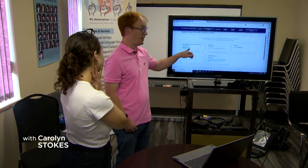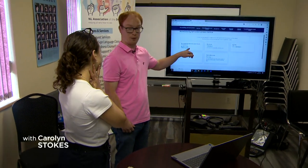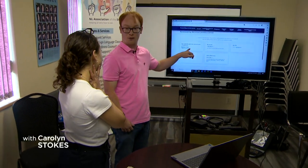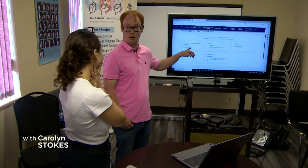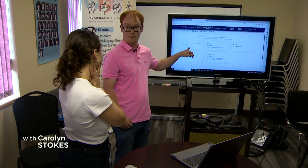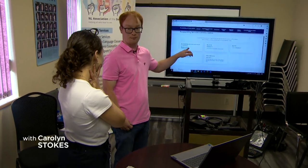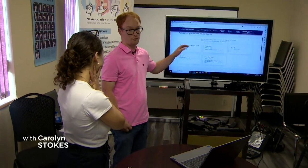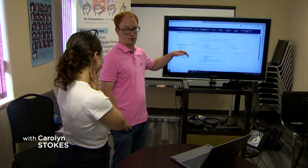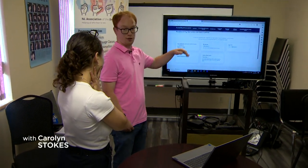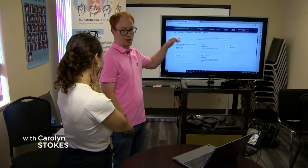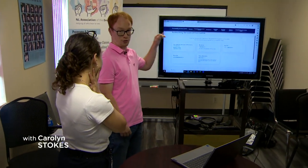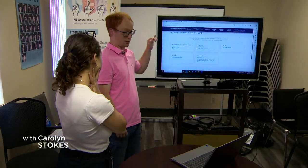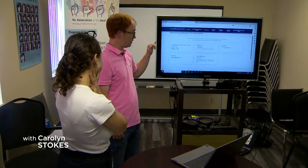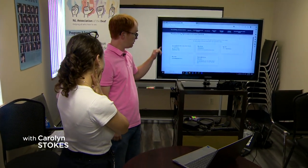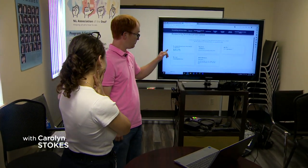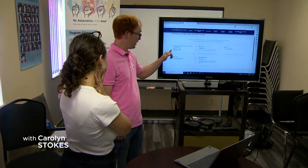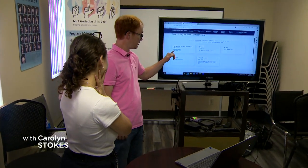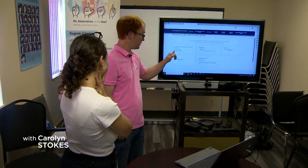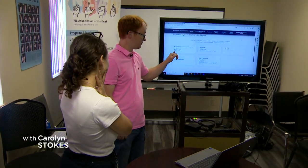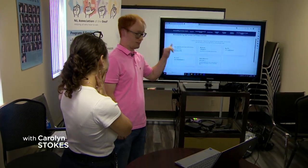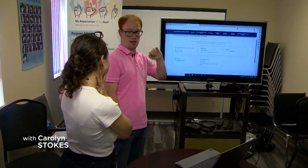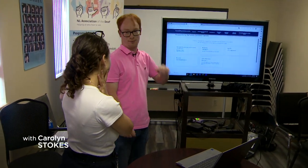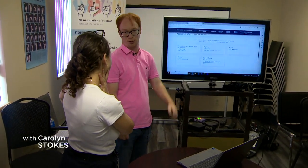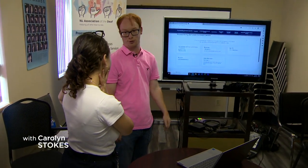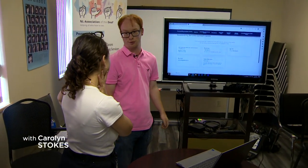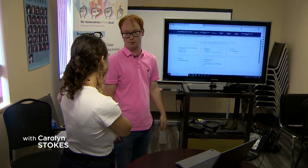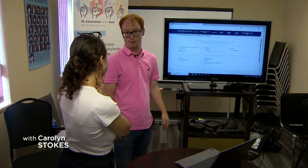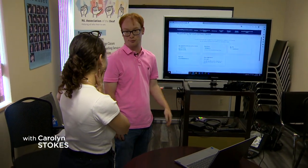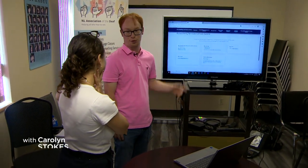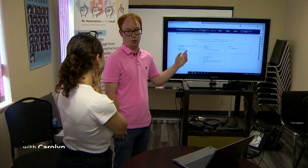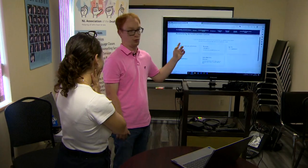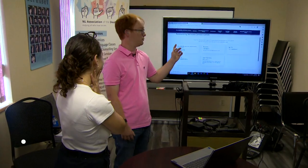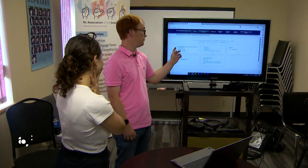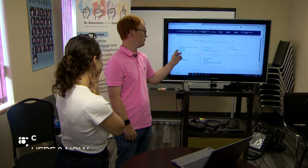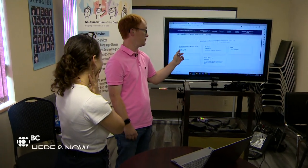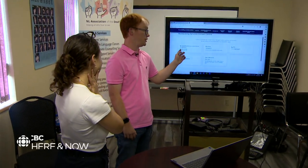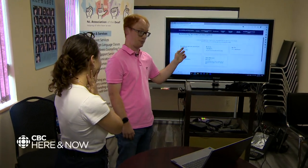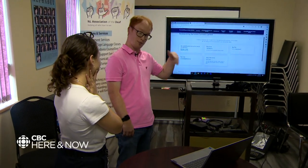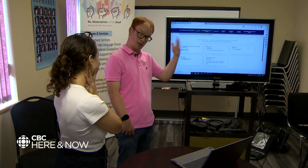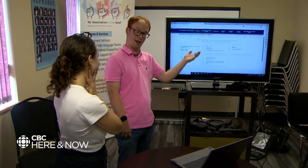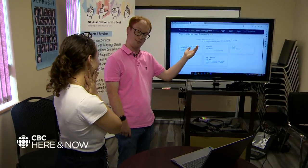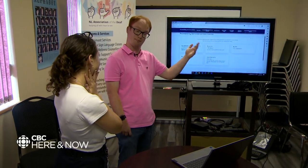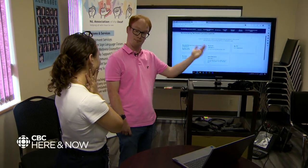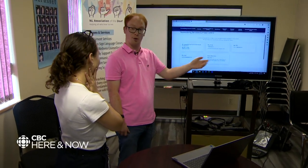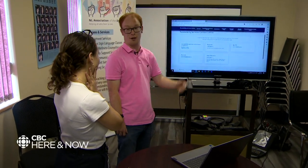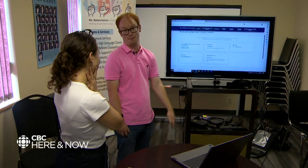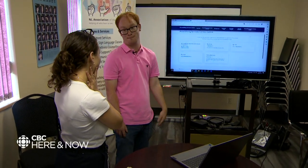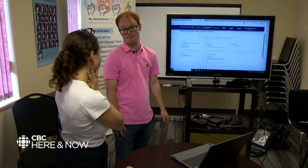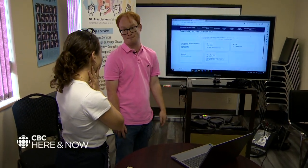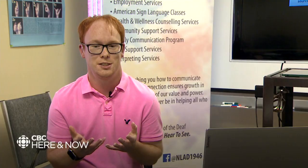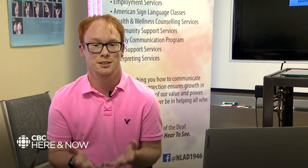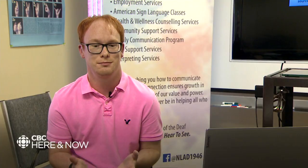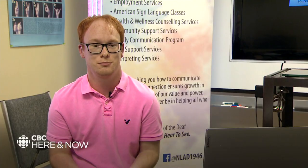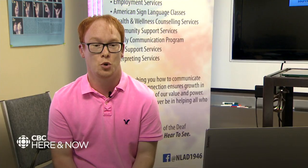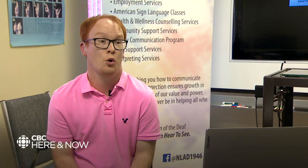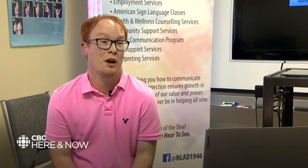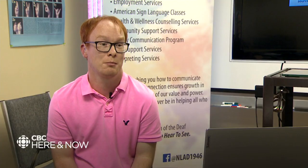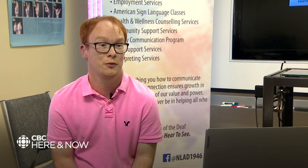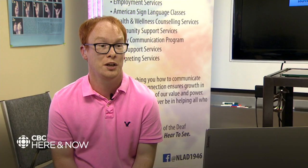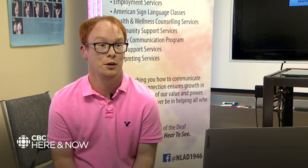questioned his ability to navigate the world alone. So he moved back in with his mom. Right now, I feel like it took away my freedom.